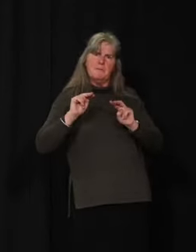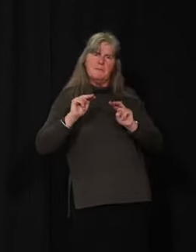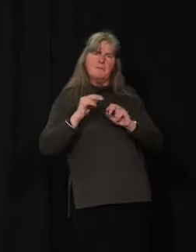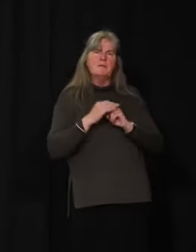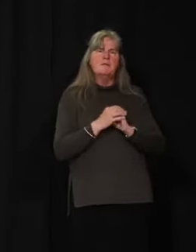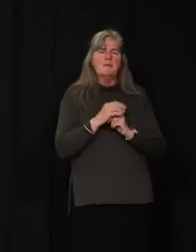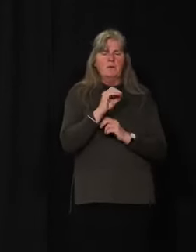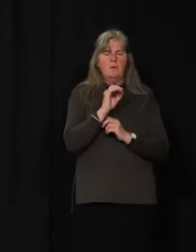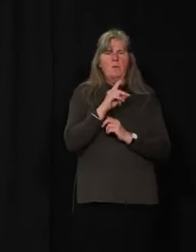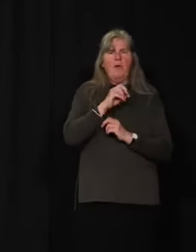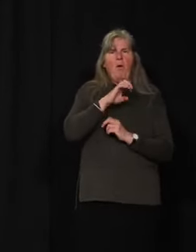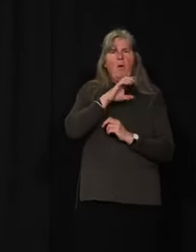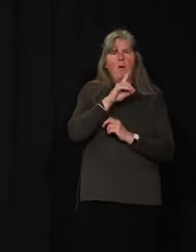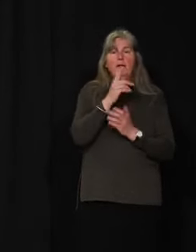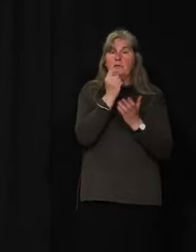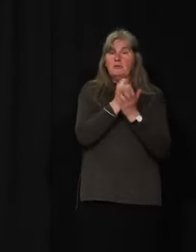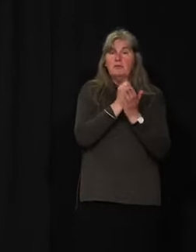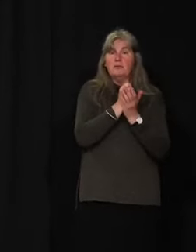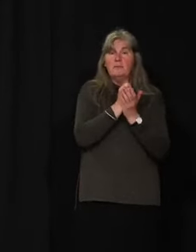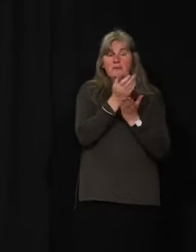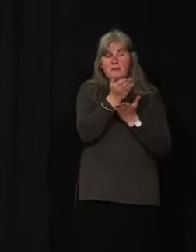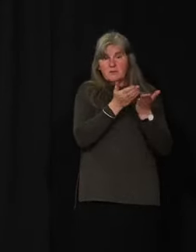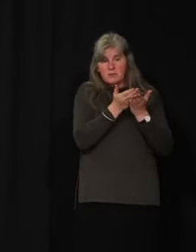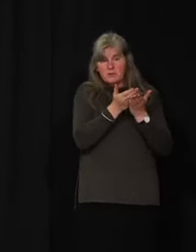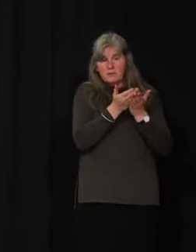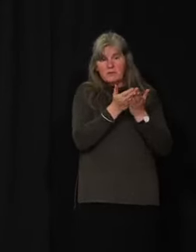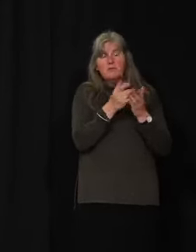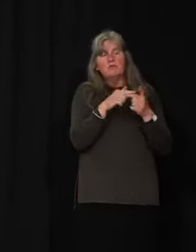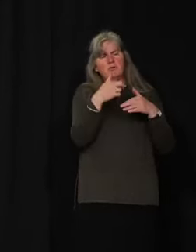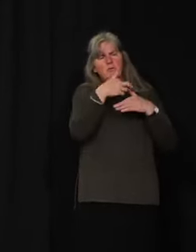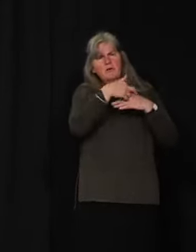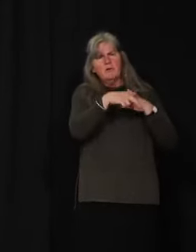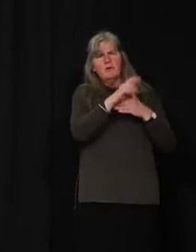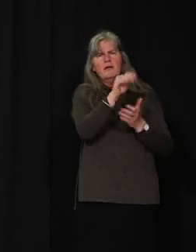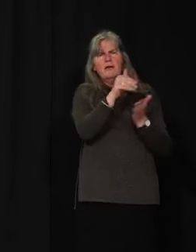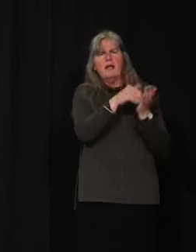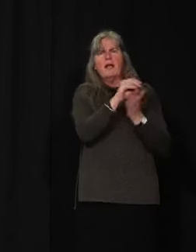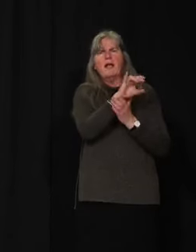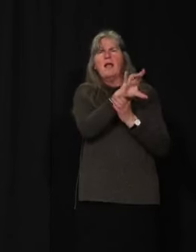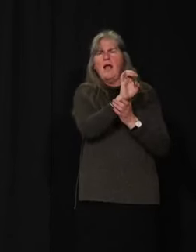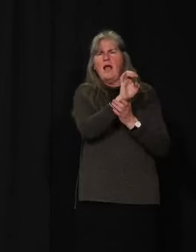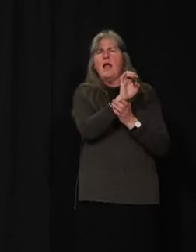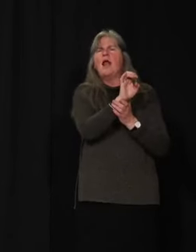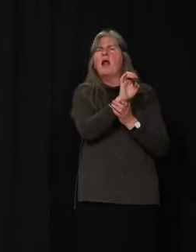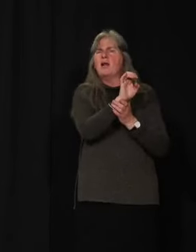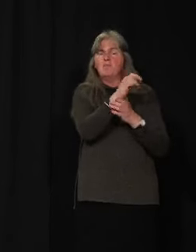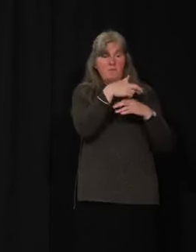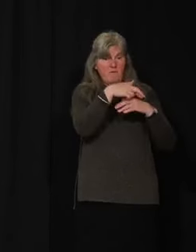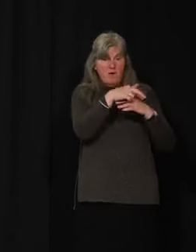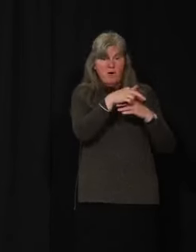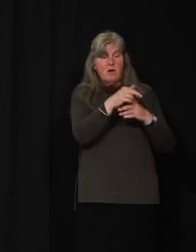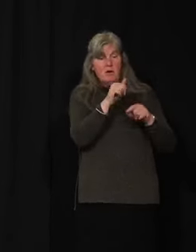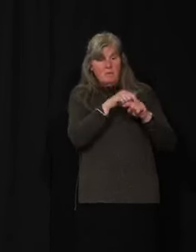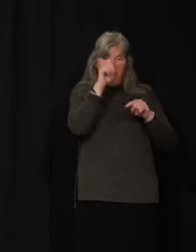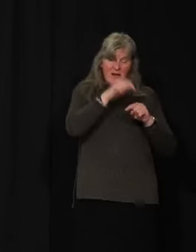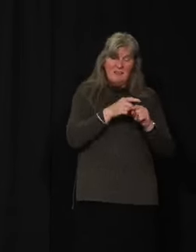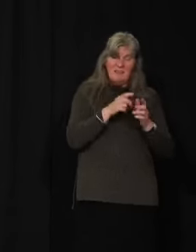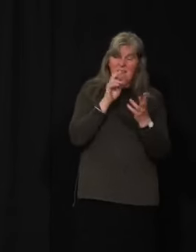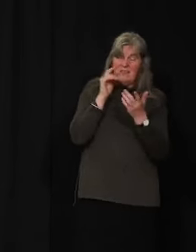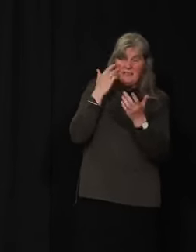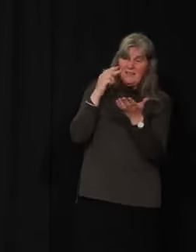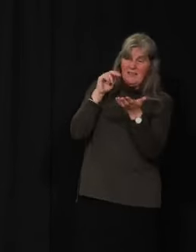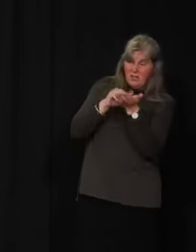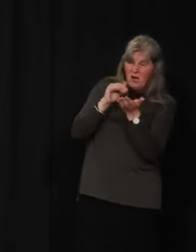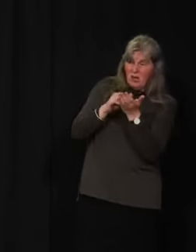Opioid treatment services are available through the referred care clinic. No referral is required. There